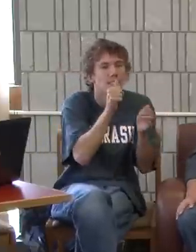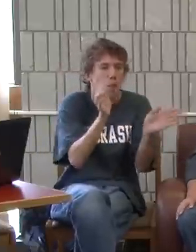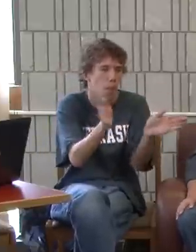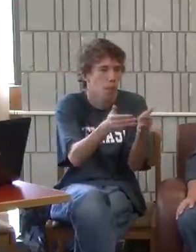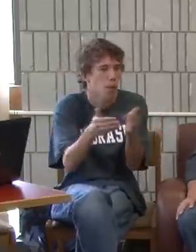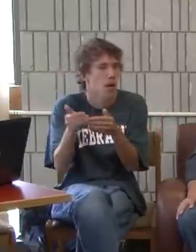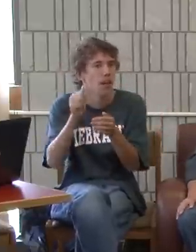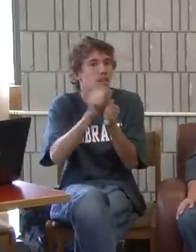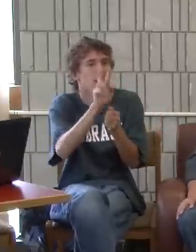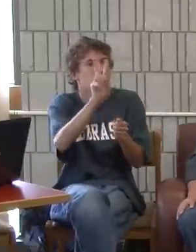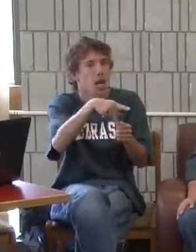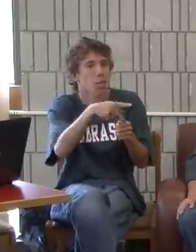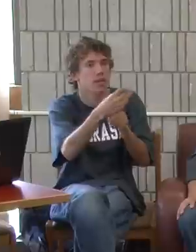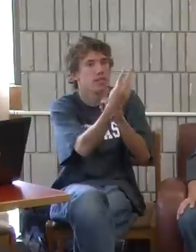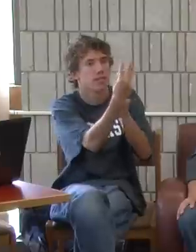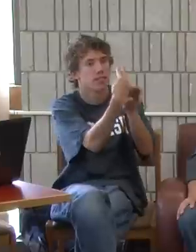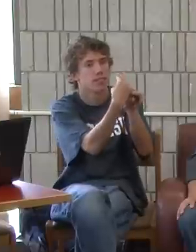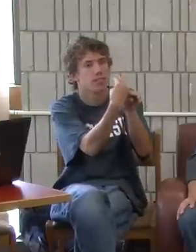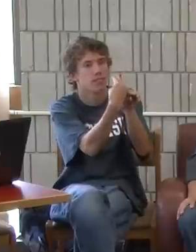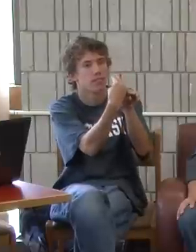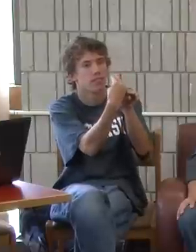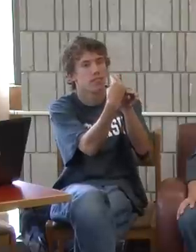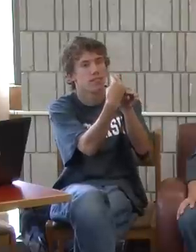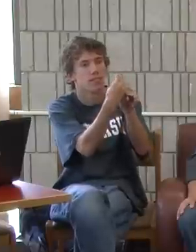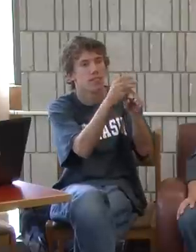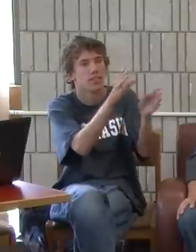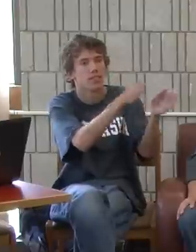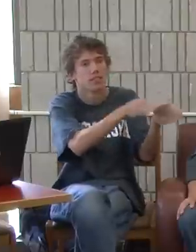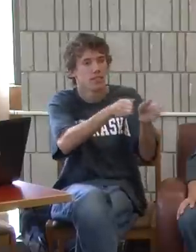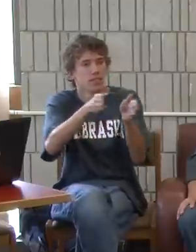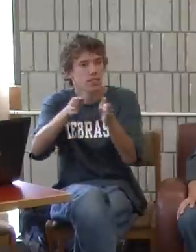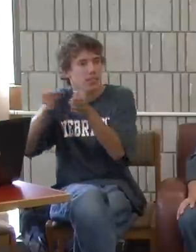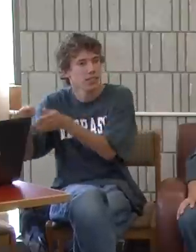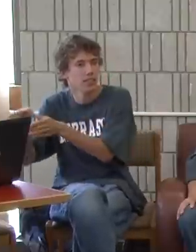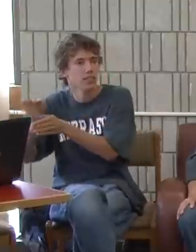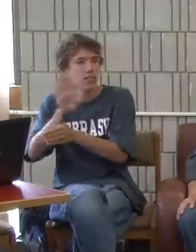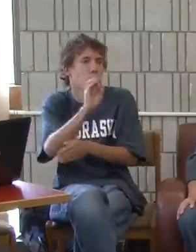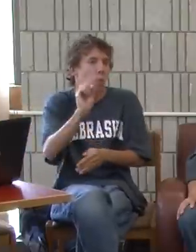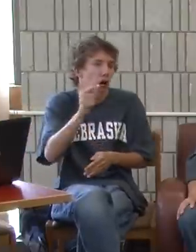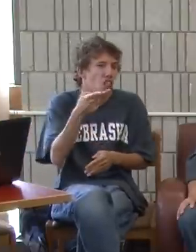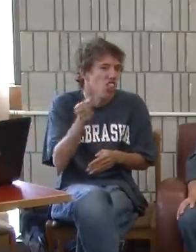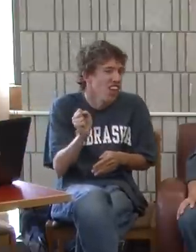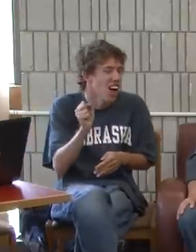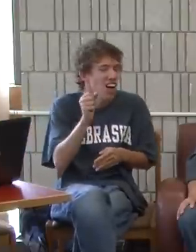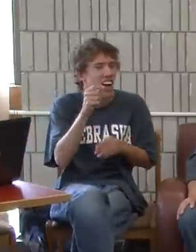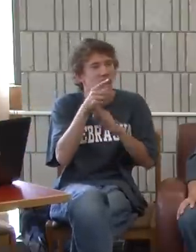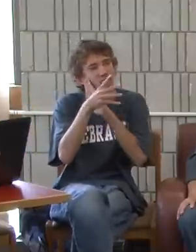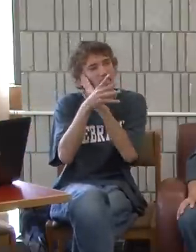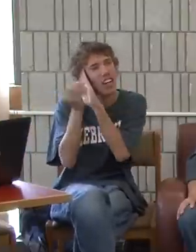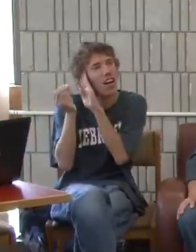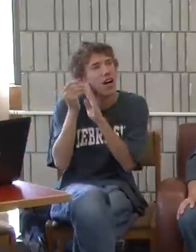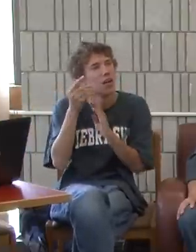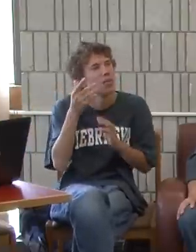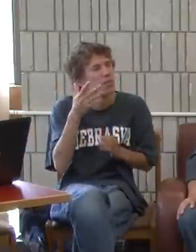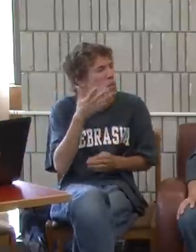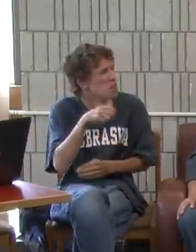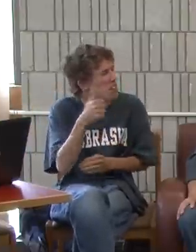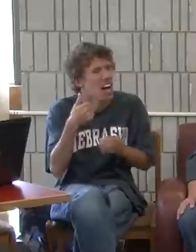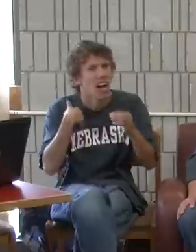There are some rooms where you can use a video phone in private. There are sort of like telephone booths, but they're for video